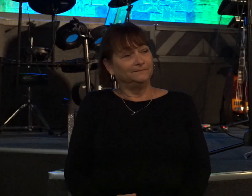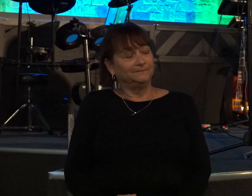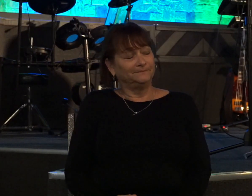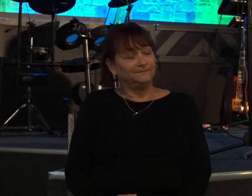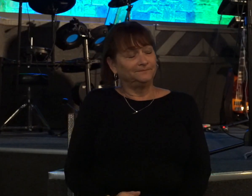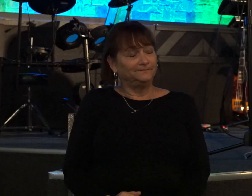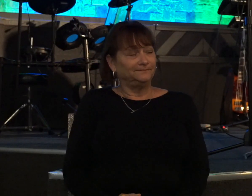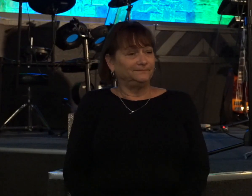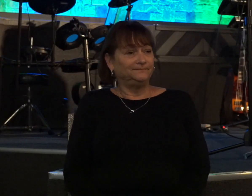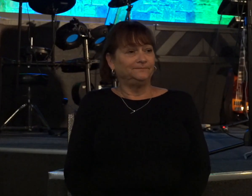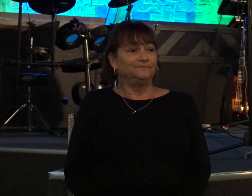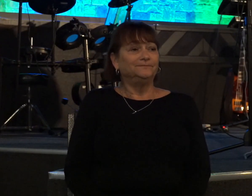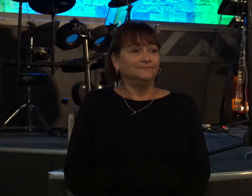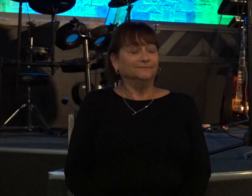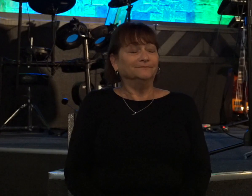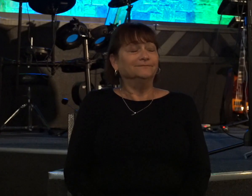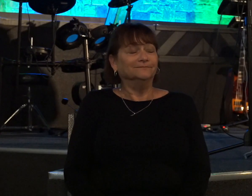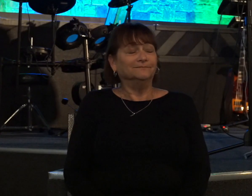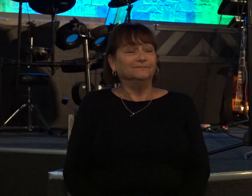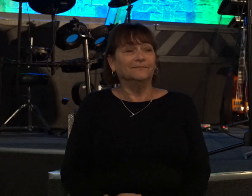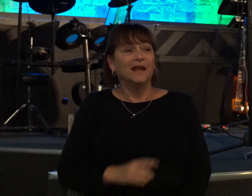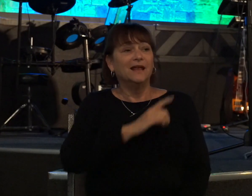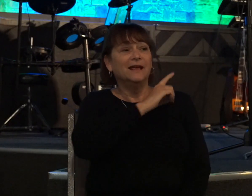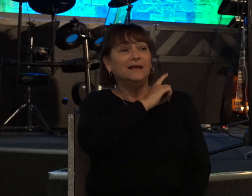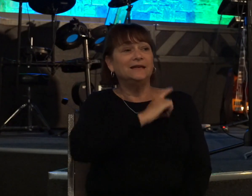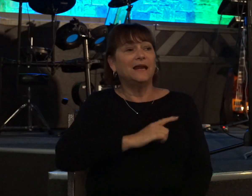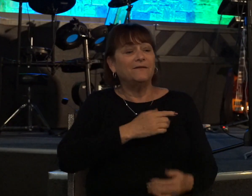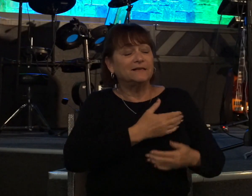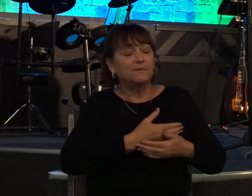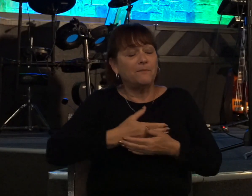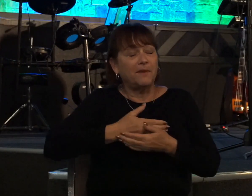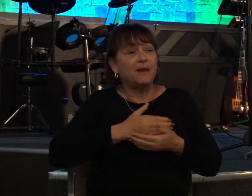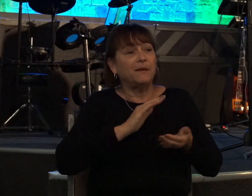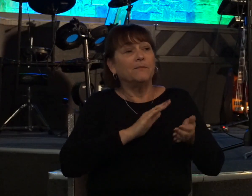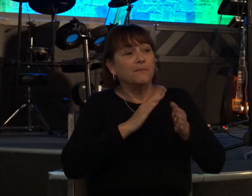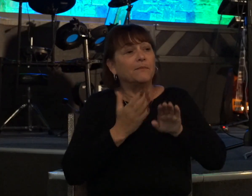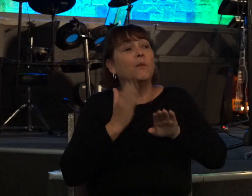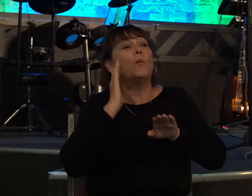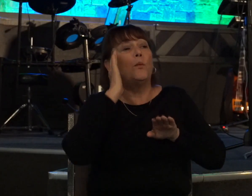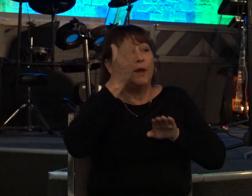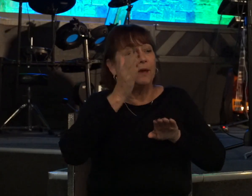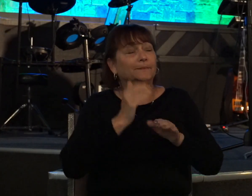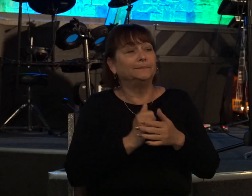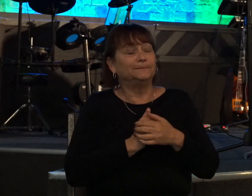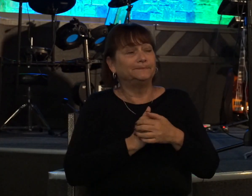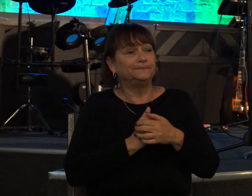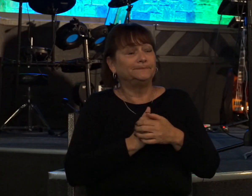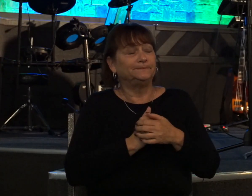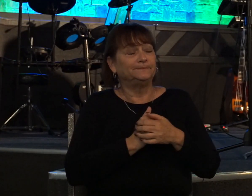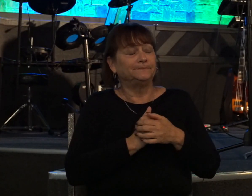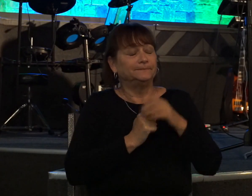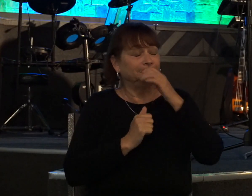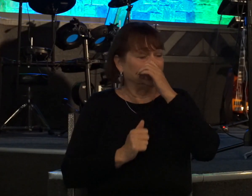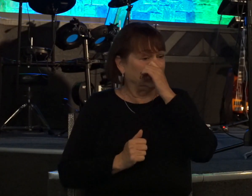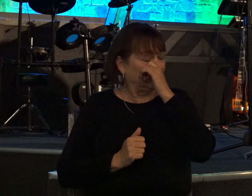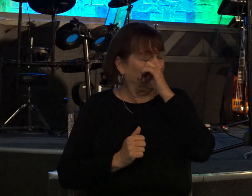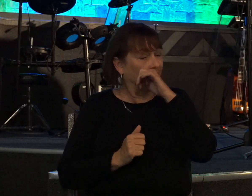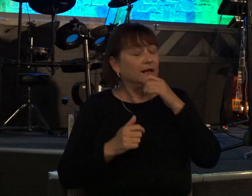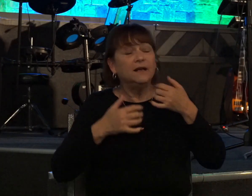David would still lose his child he would still have adversity against him in his own house he would still have another